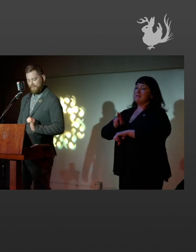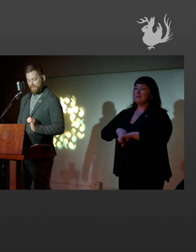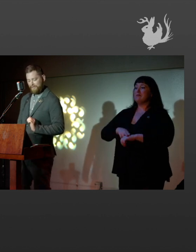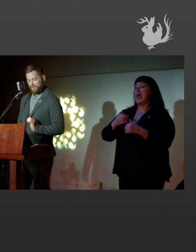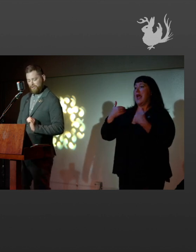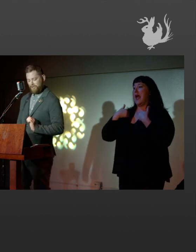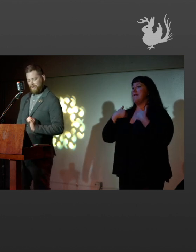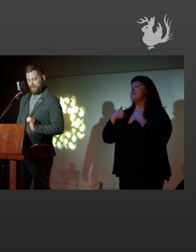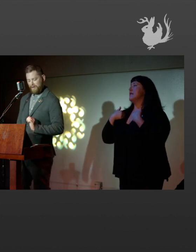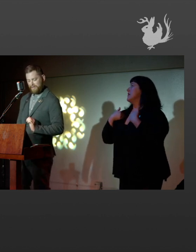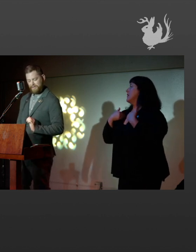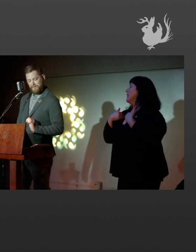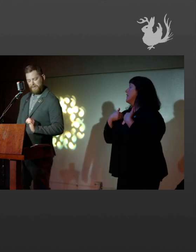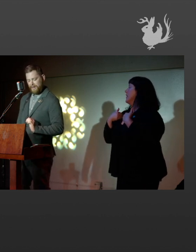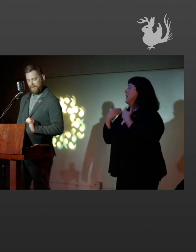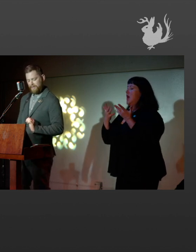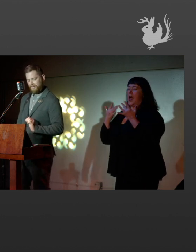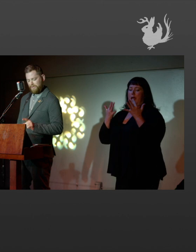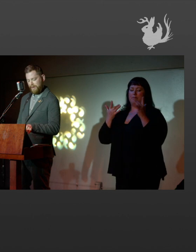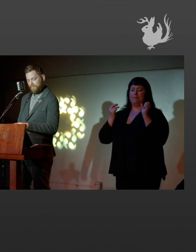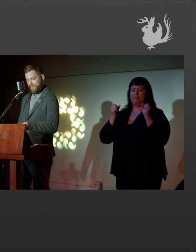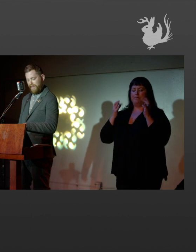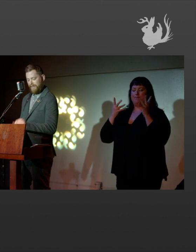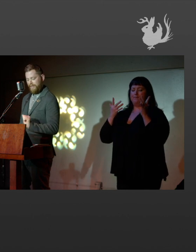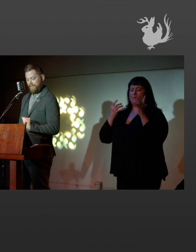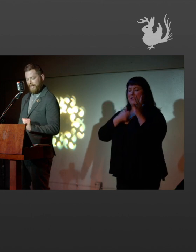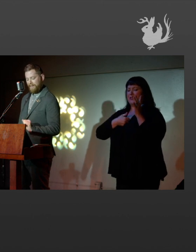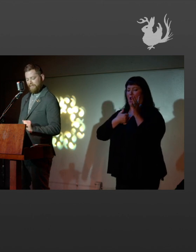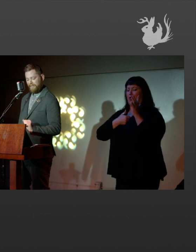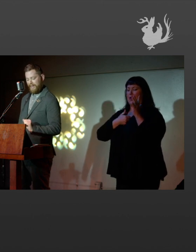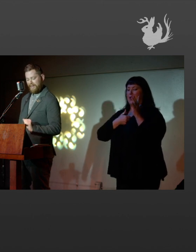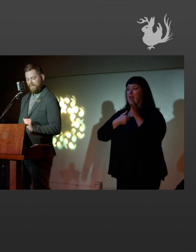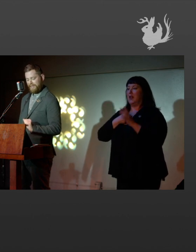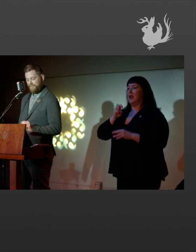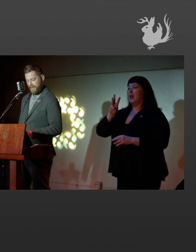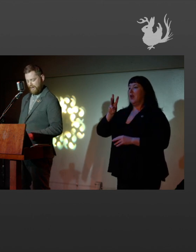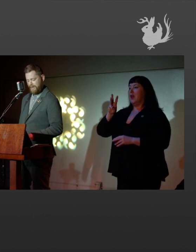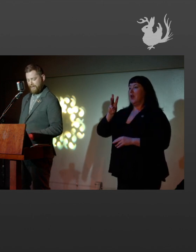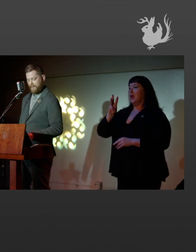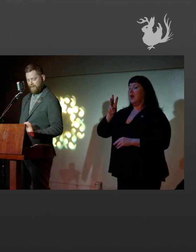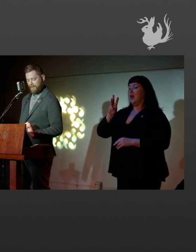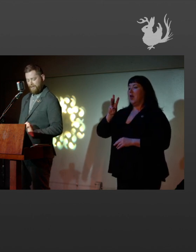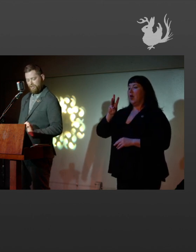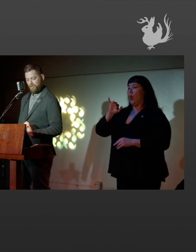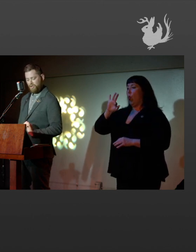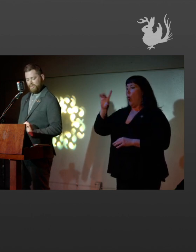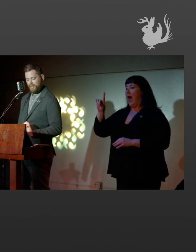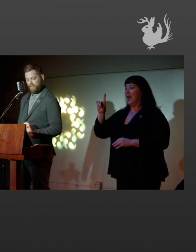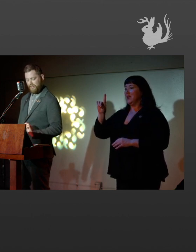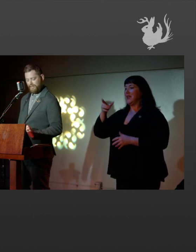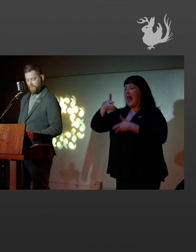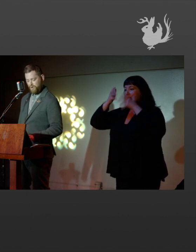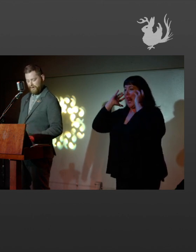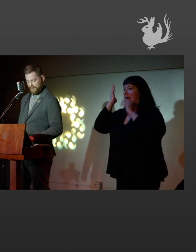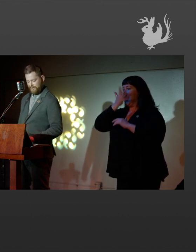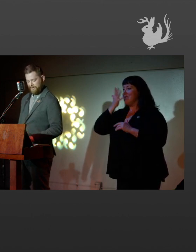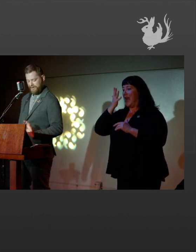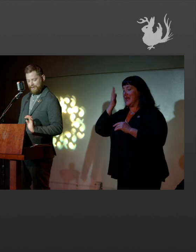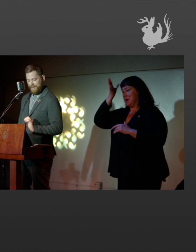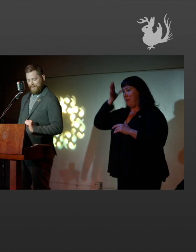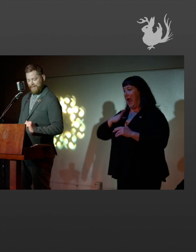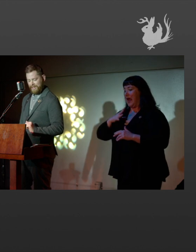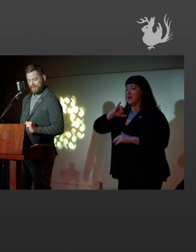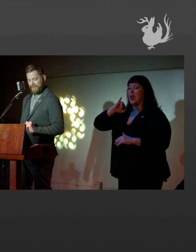Lionel the lion-faced man, Jojo the dog-faced boy.